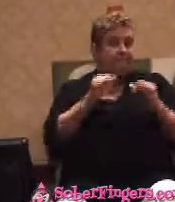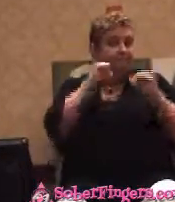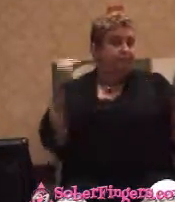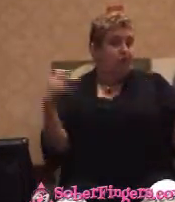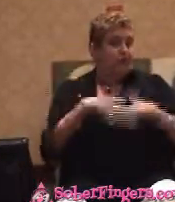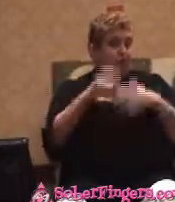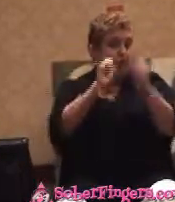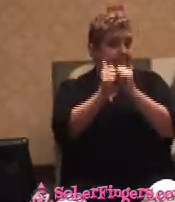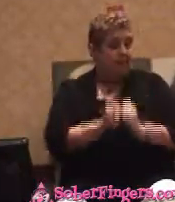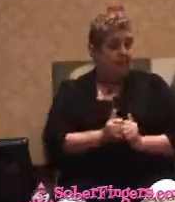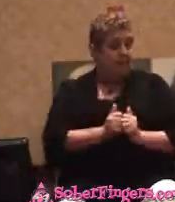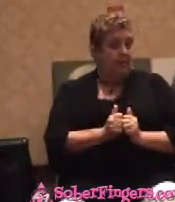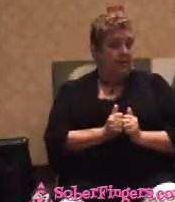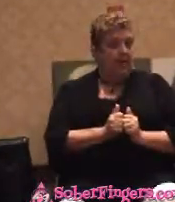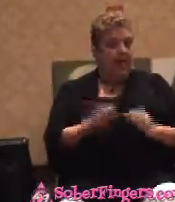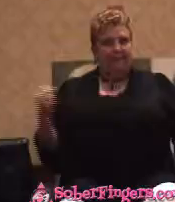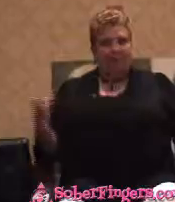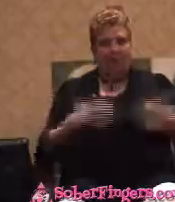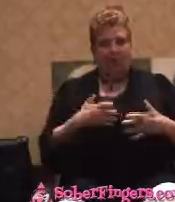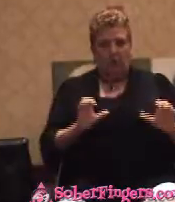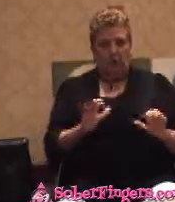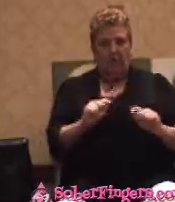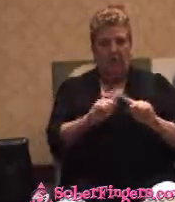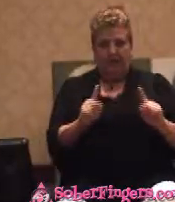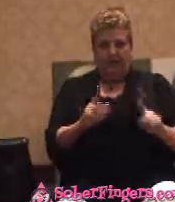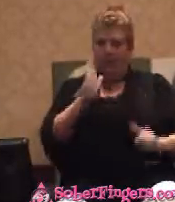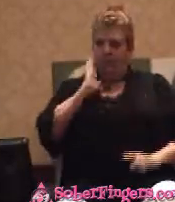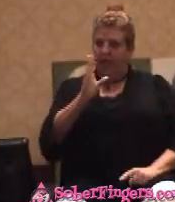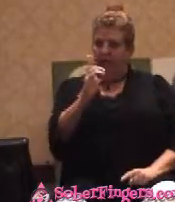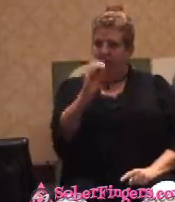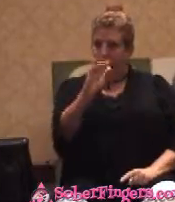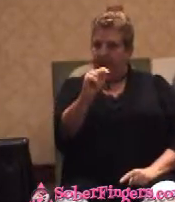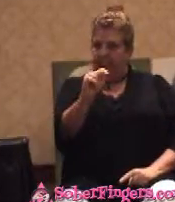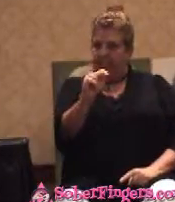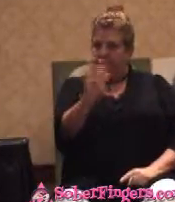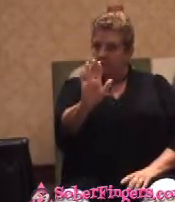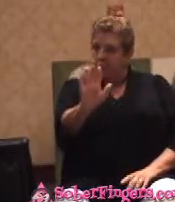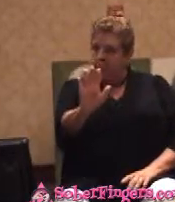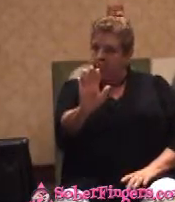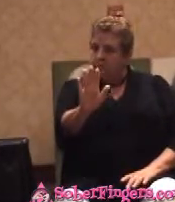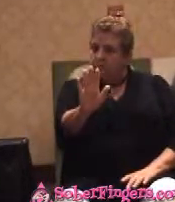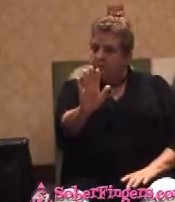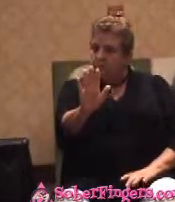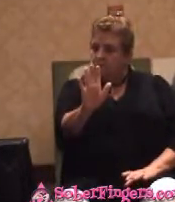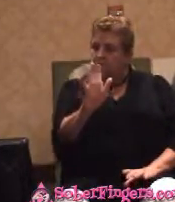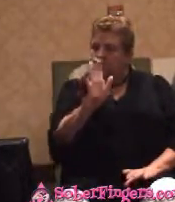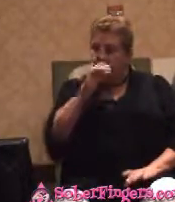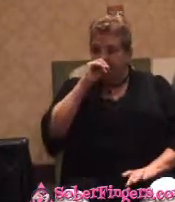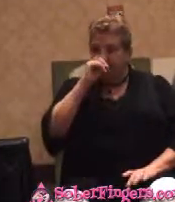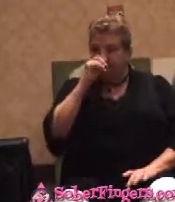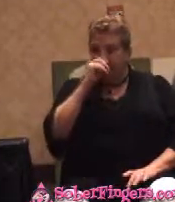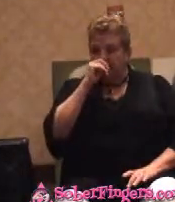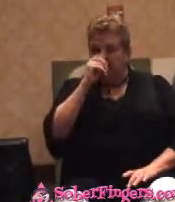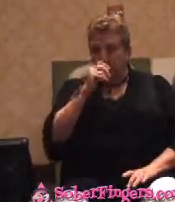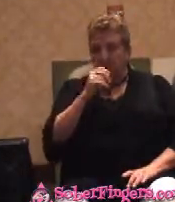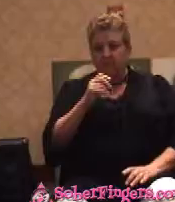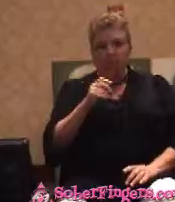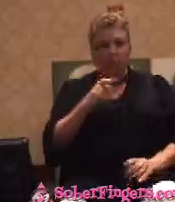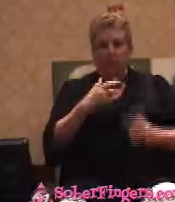I'm scared to death doing it. But I'm not going to do it. We're going quarters in the sidewalk. I want to get in the game. You